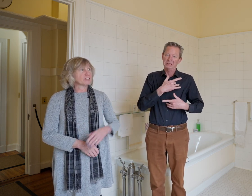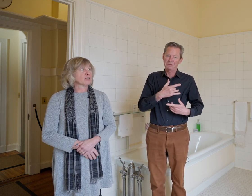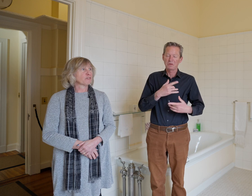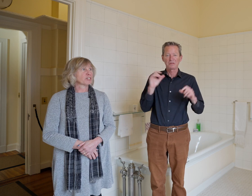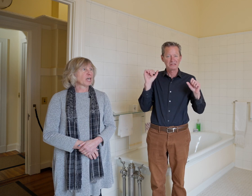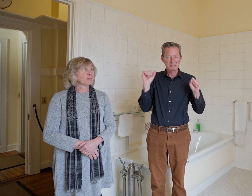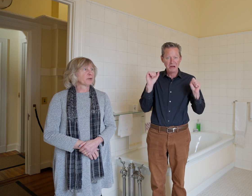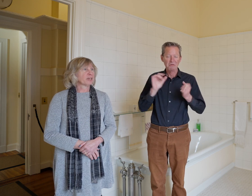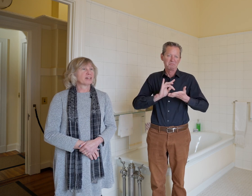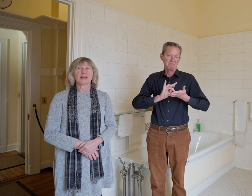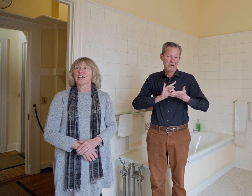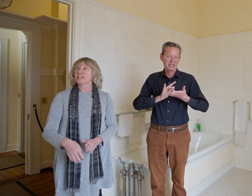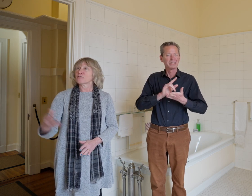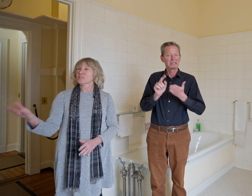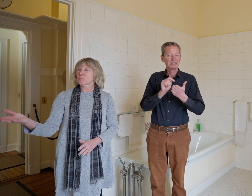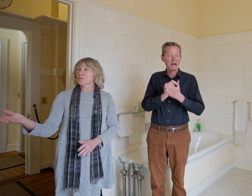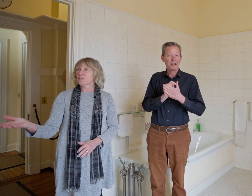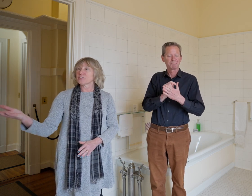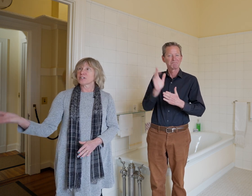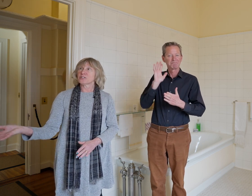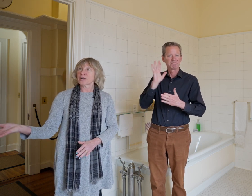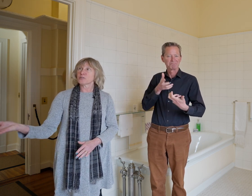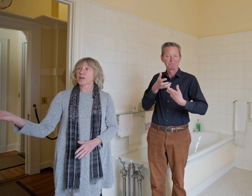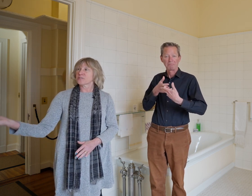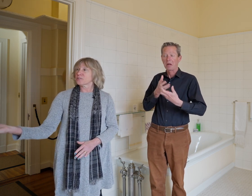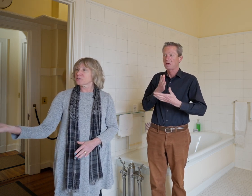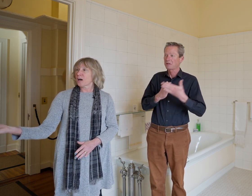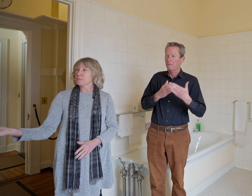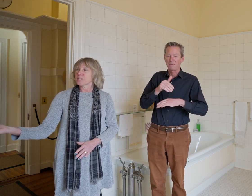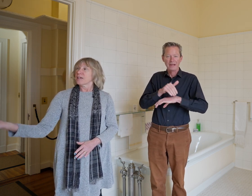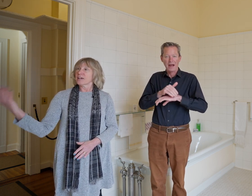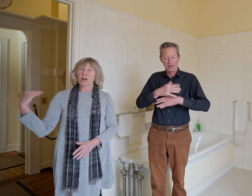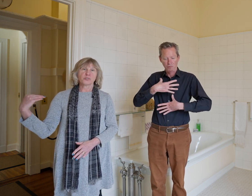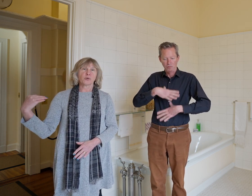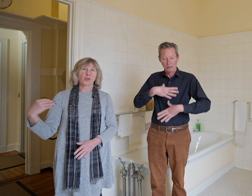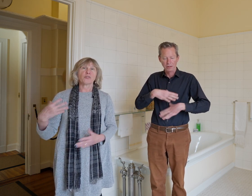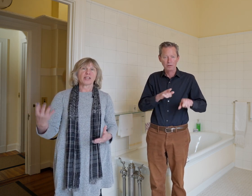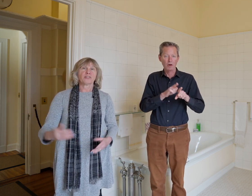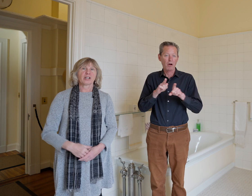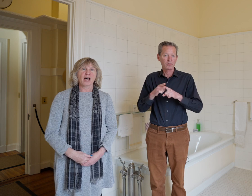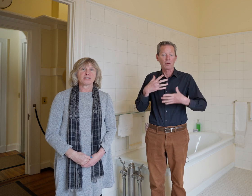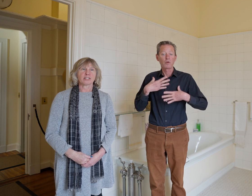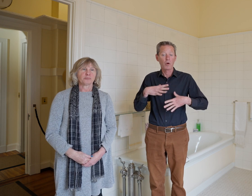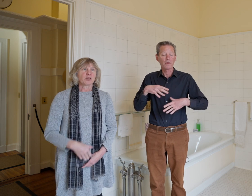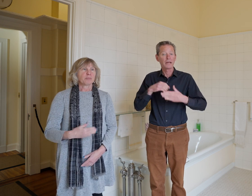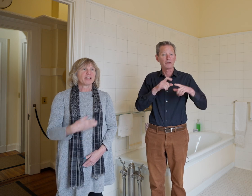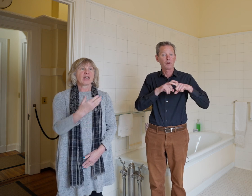of the time period and even some of the vintage night dresses and also clothing in the closet. But again